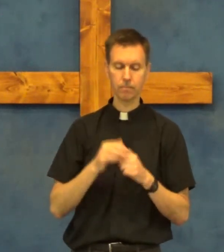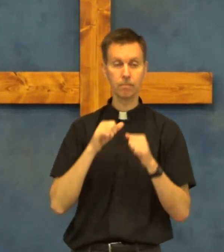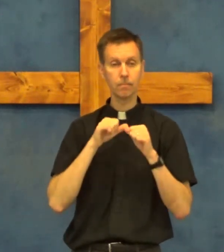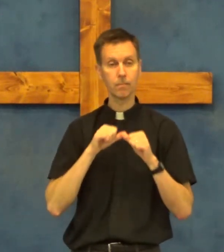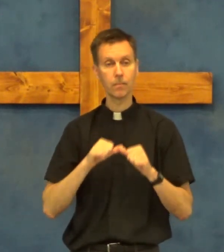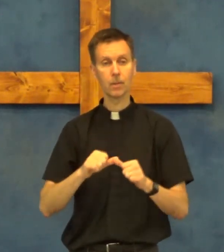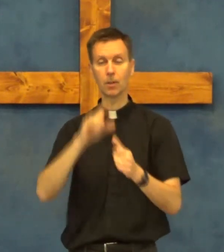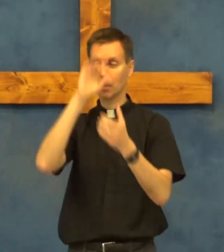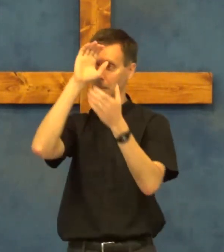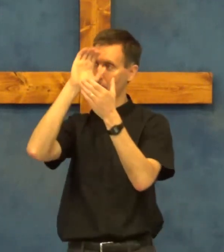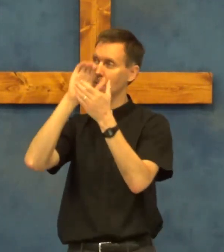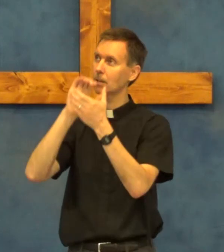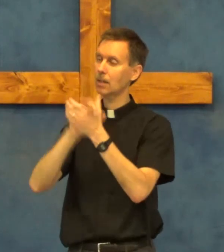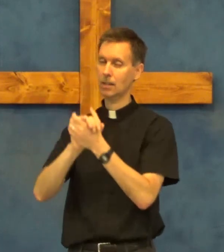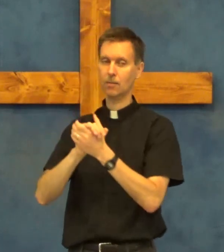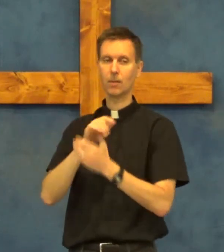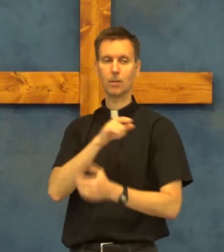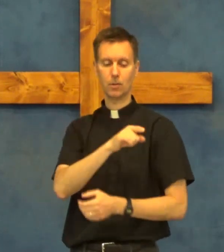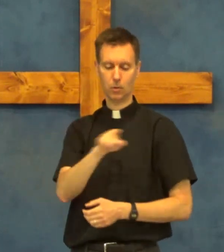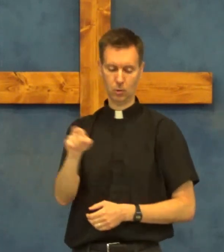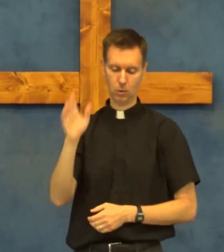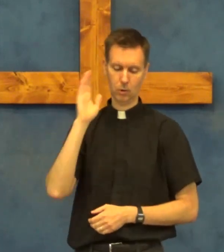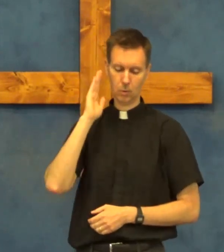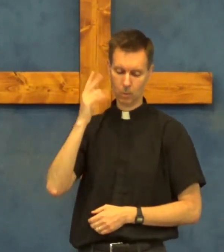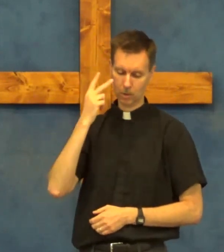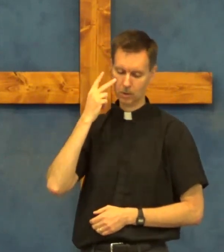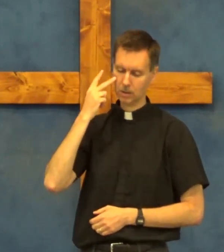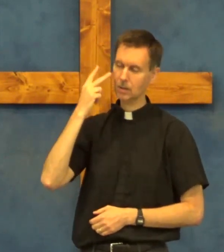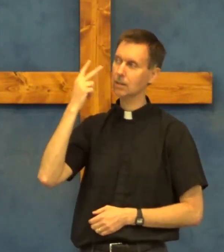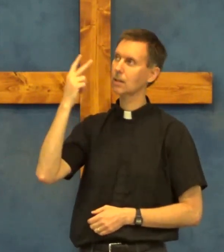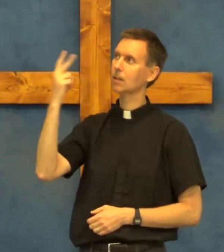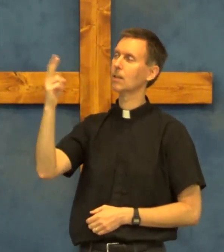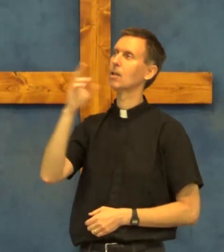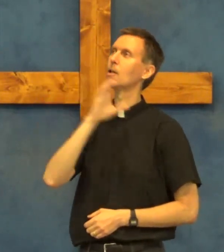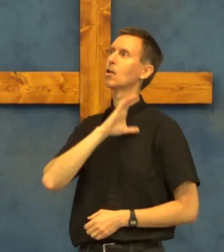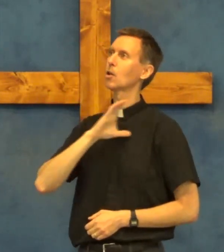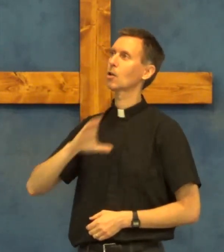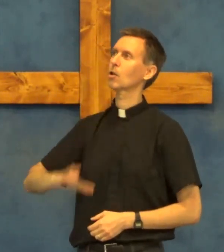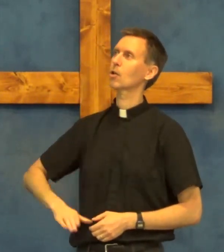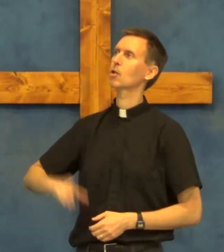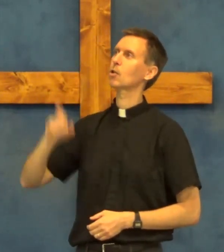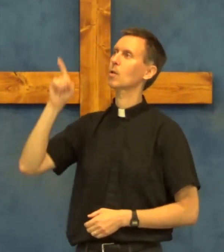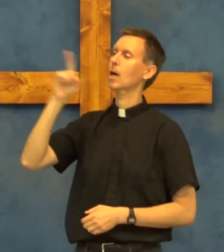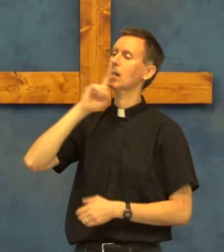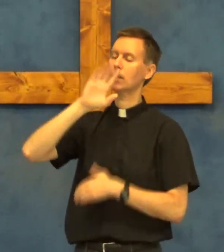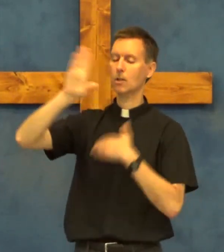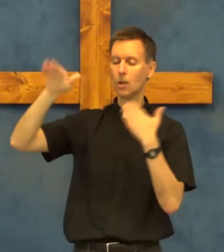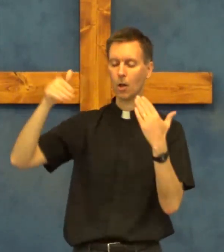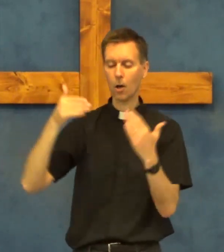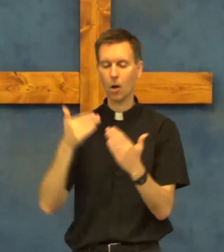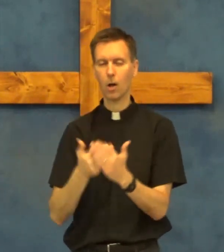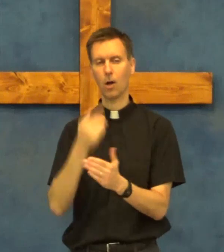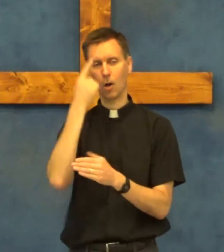and you will see that Christ is all